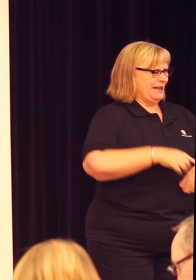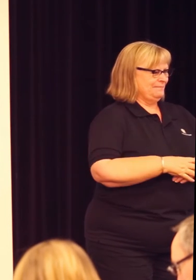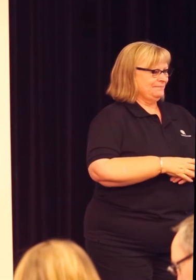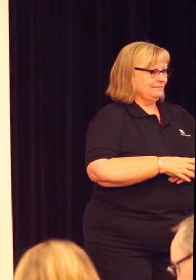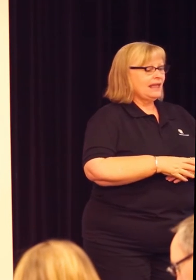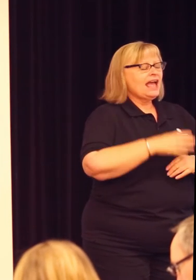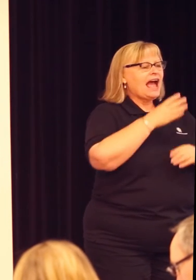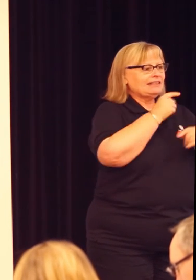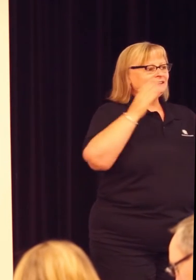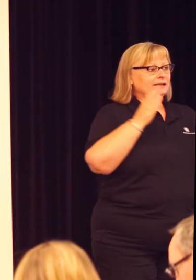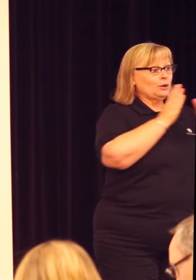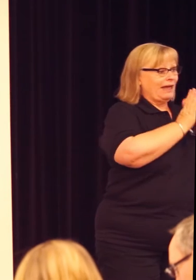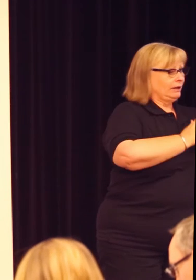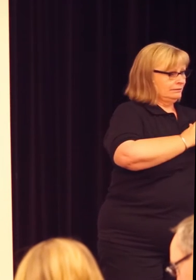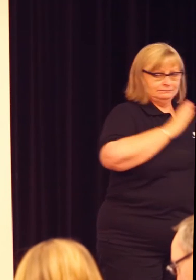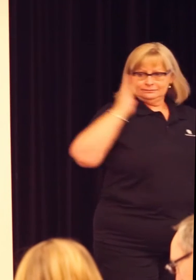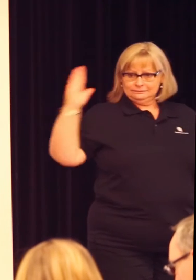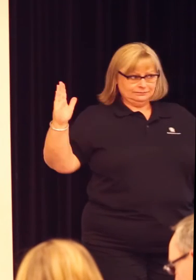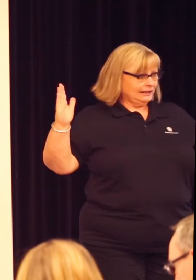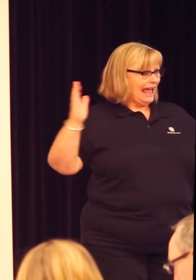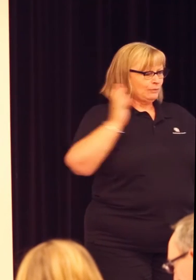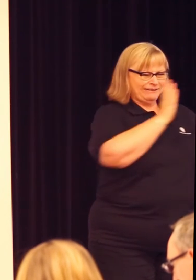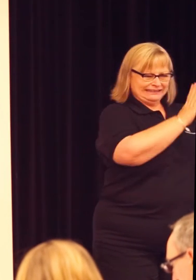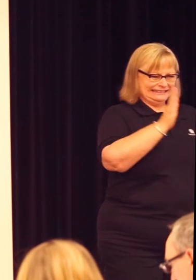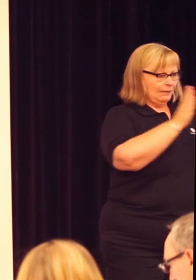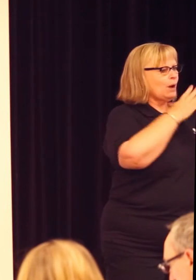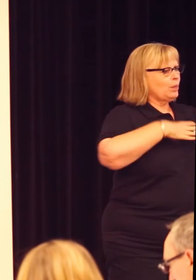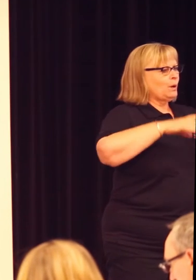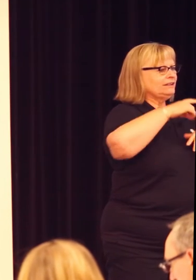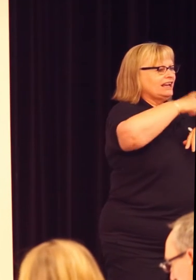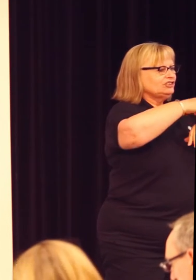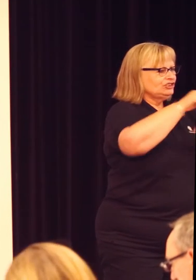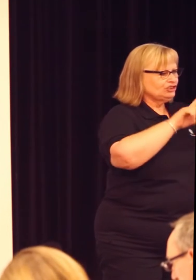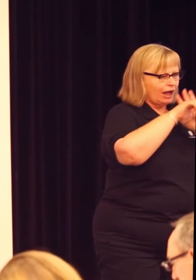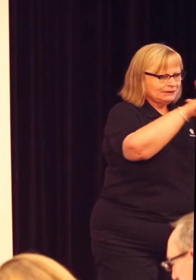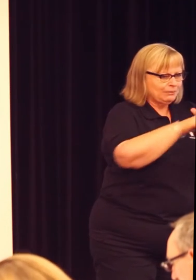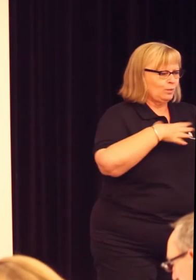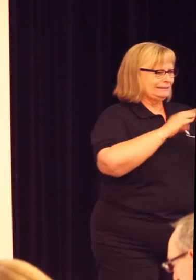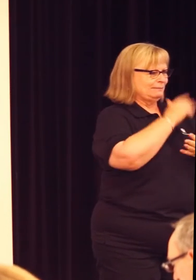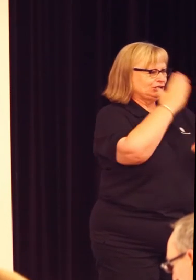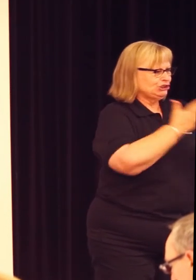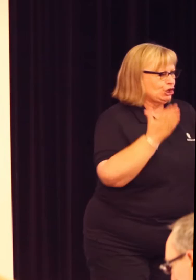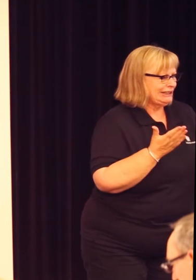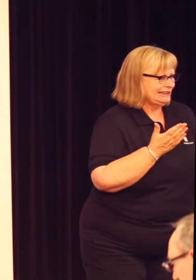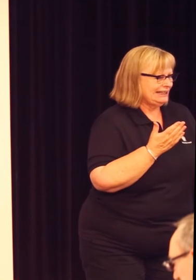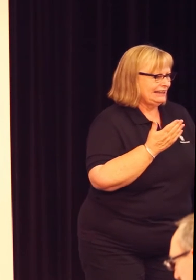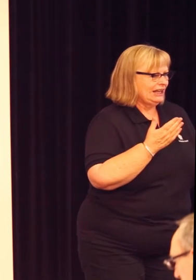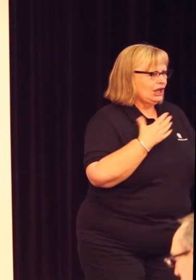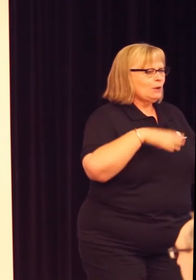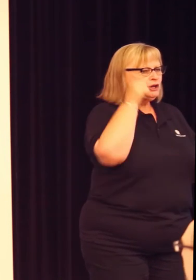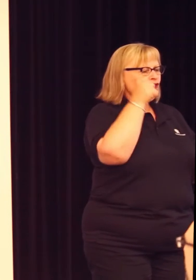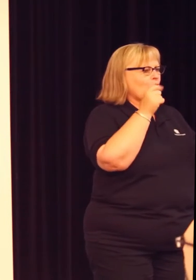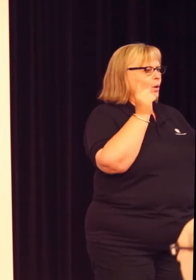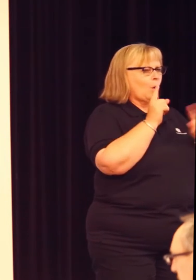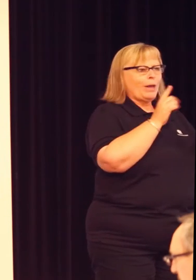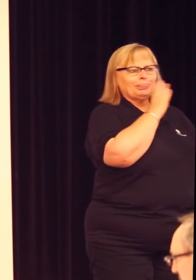in the middle who just want a timetable sorted out. They want some certainty. They want to know what the gap in the